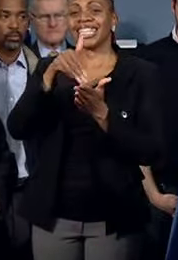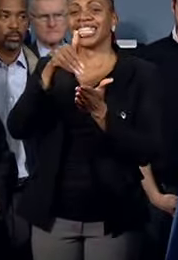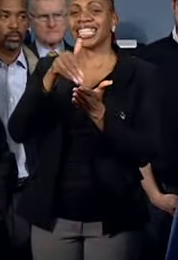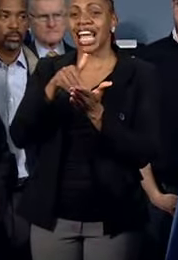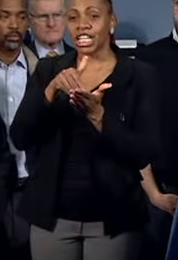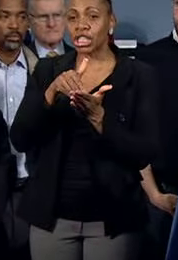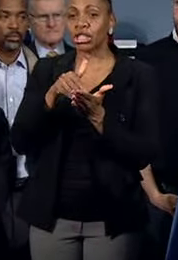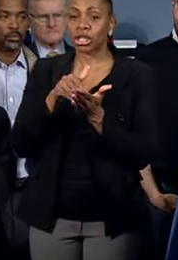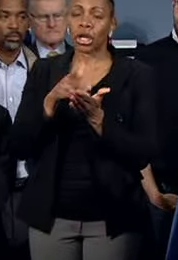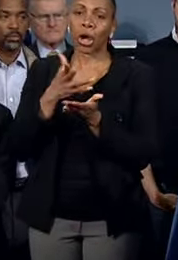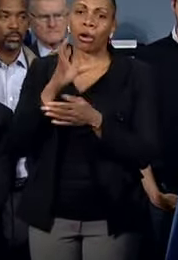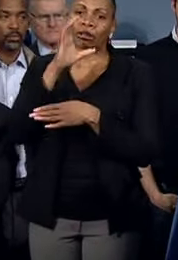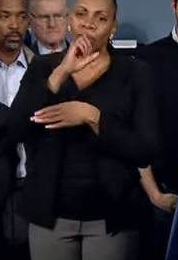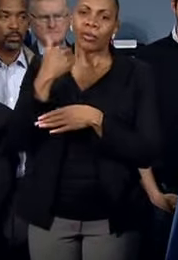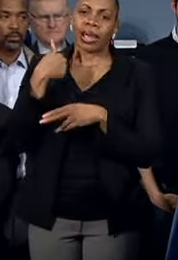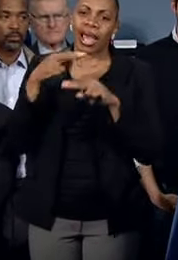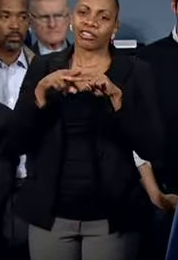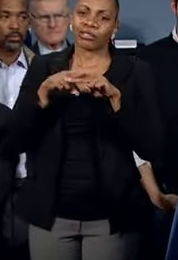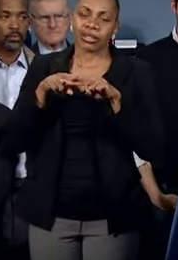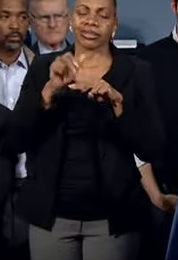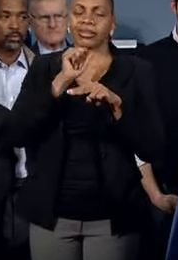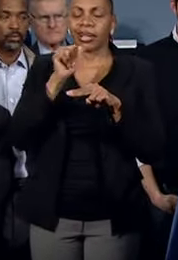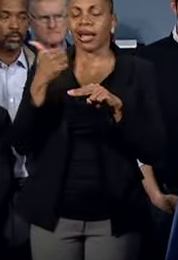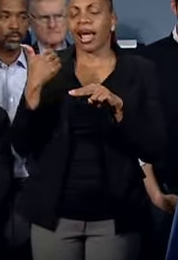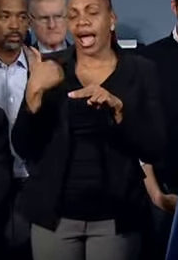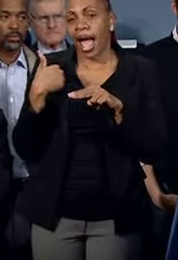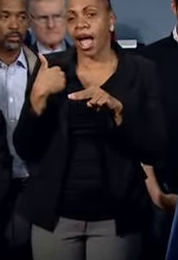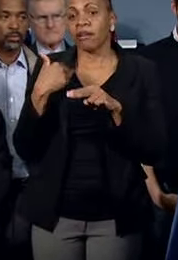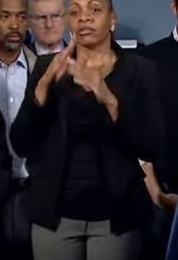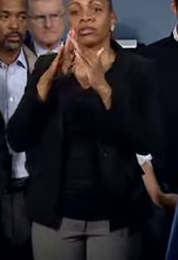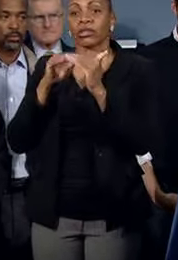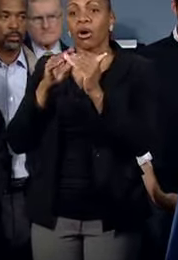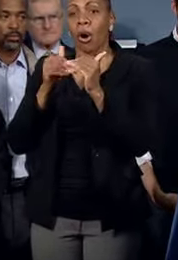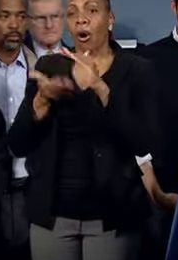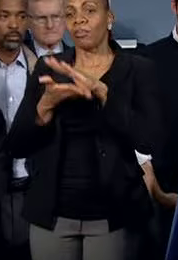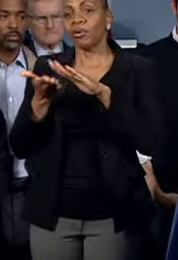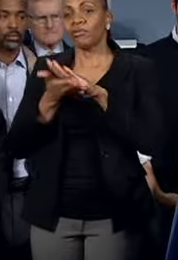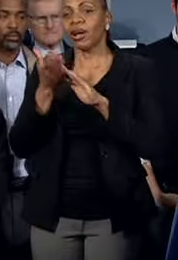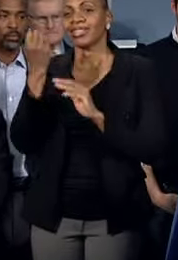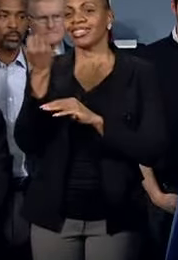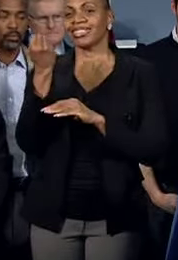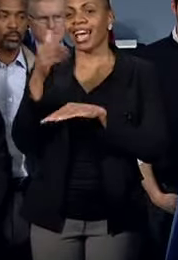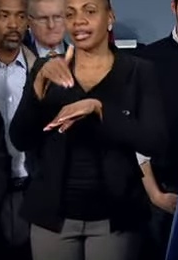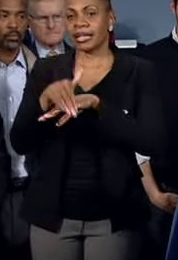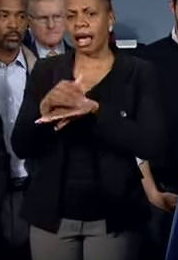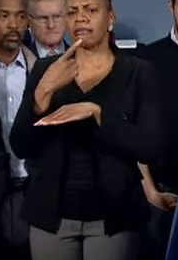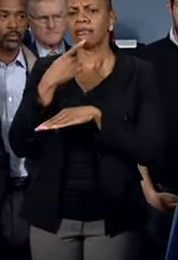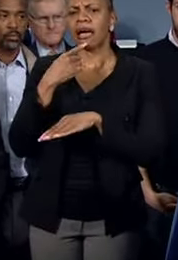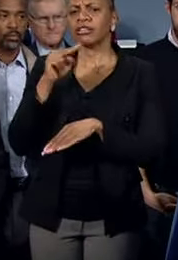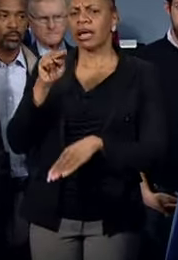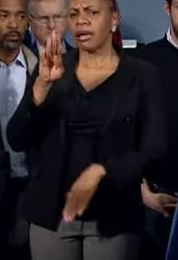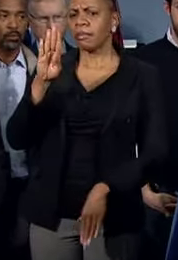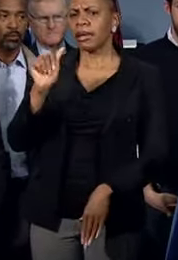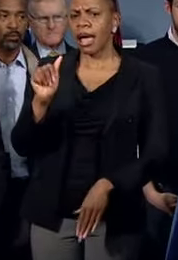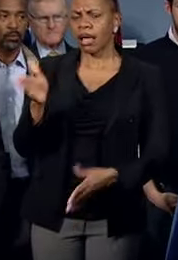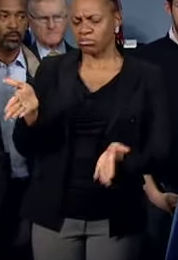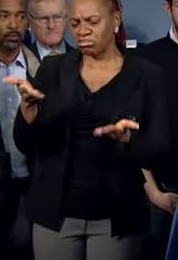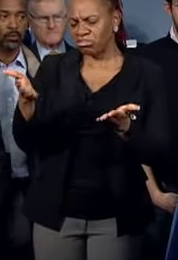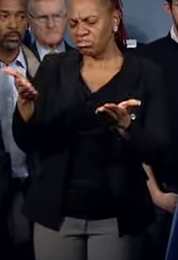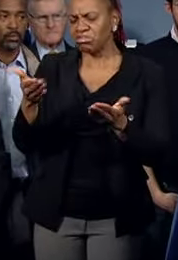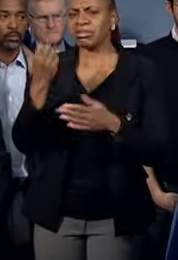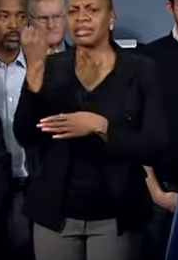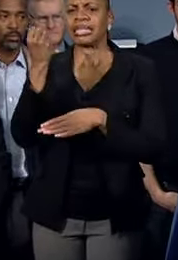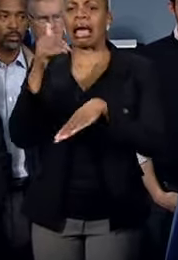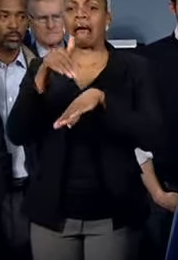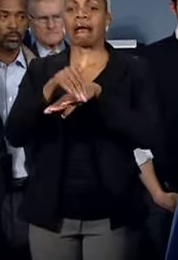you'd have great mass transit, which you don't at the moment. That hopefully will be back by Saturday night, and I've said to the NBA, go ahead with a Saturday night